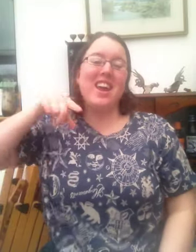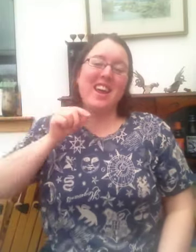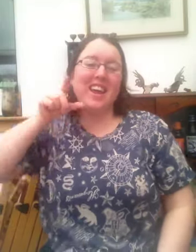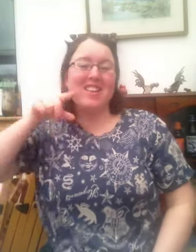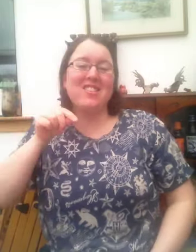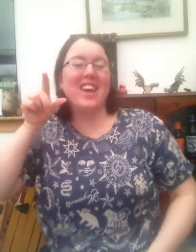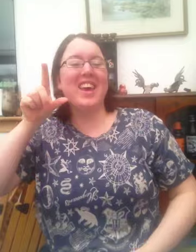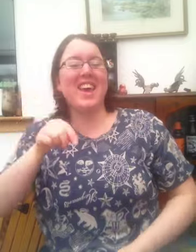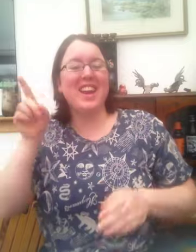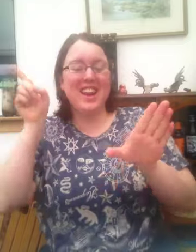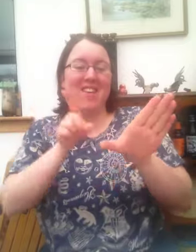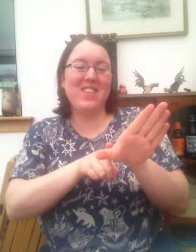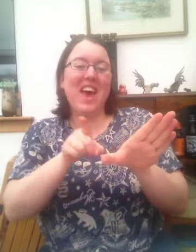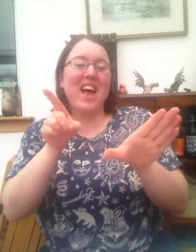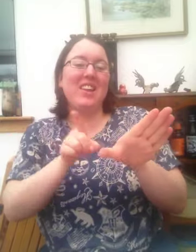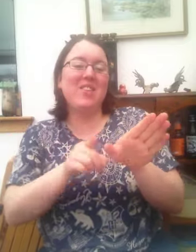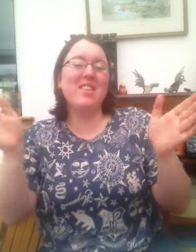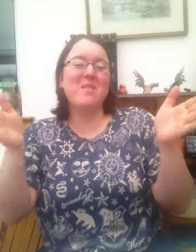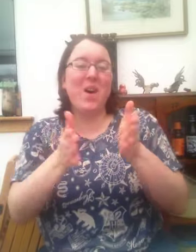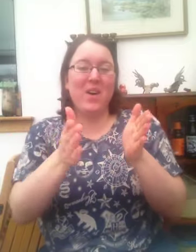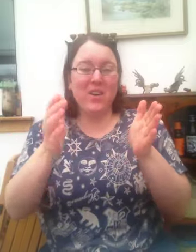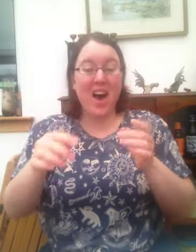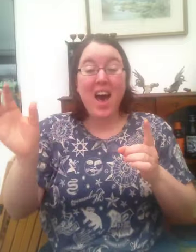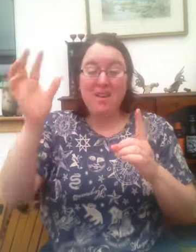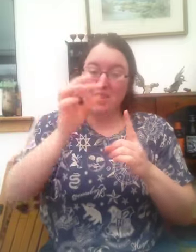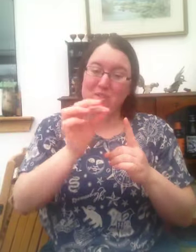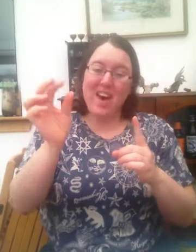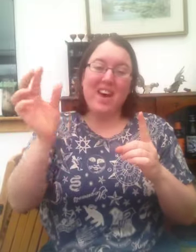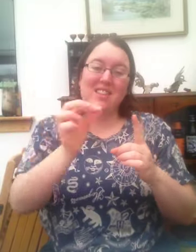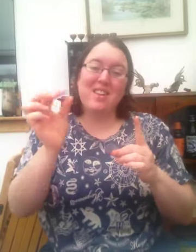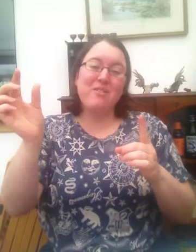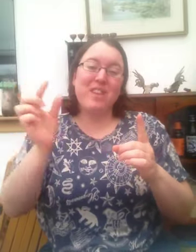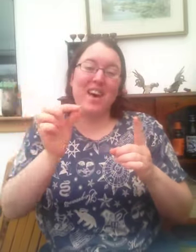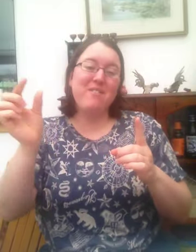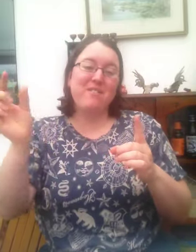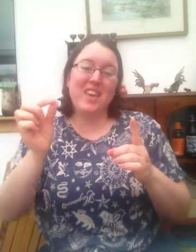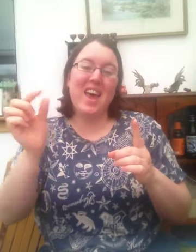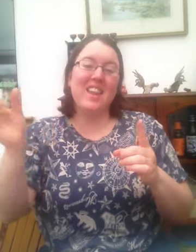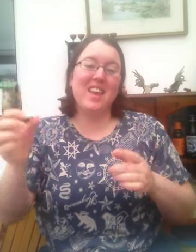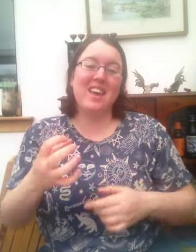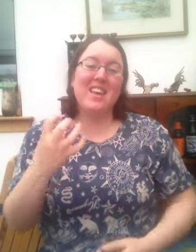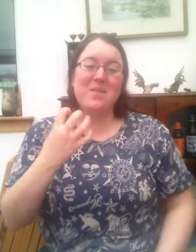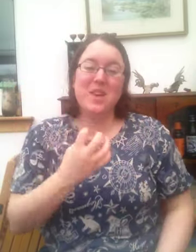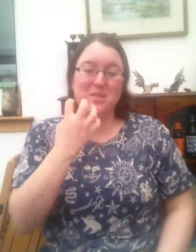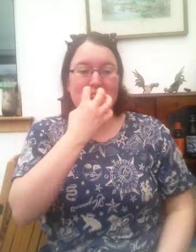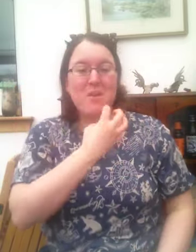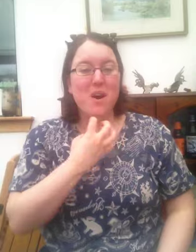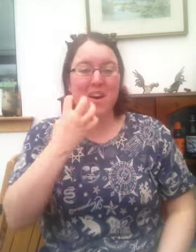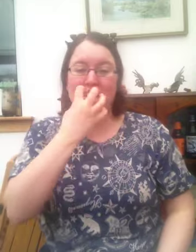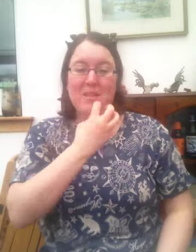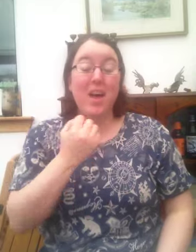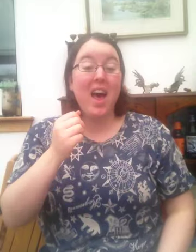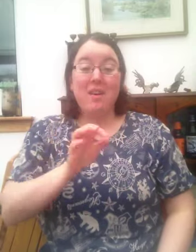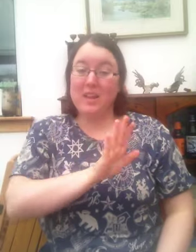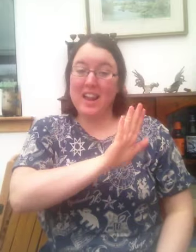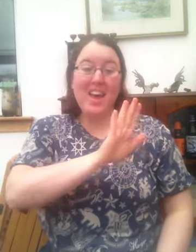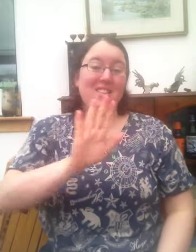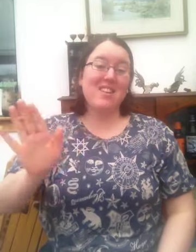chicken I'm yellow and small My feathers are fluffy, and they're keeping me warm. My legs are